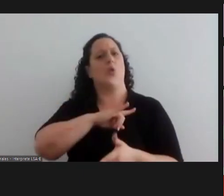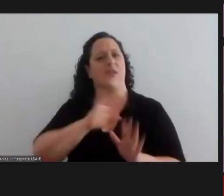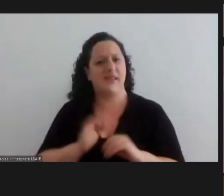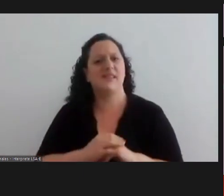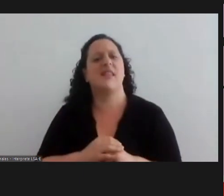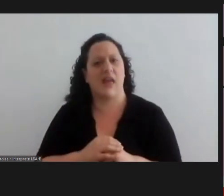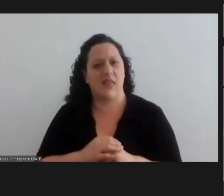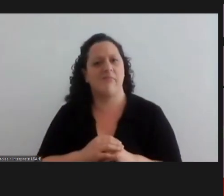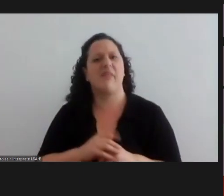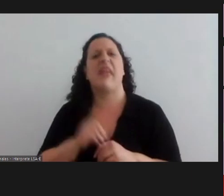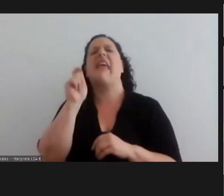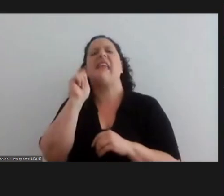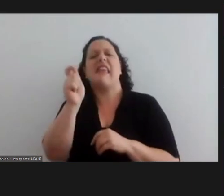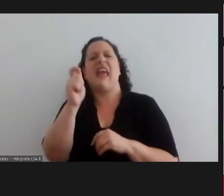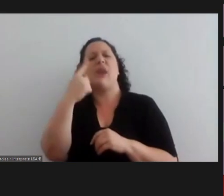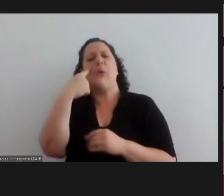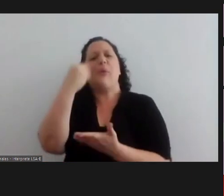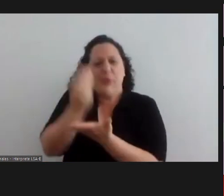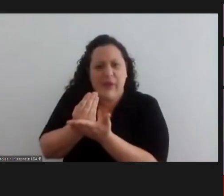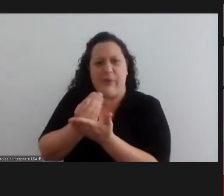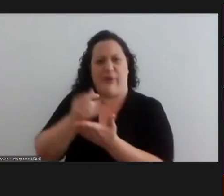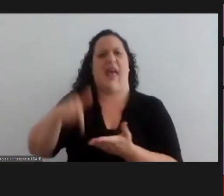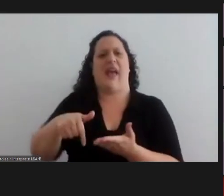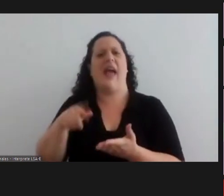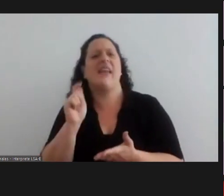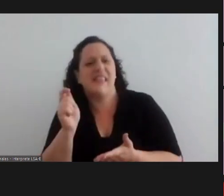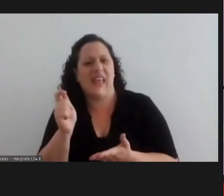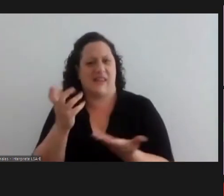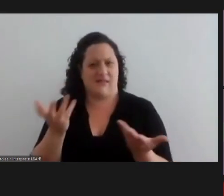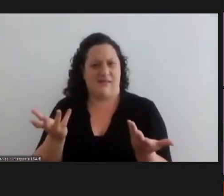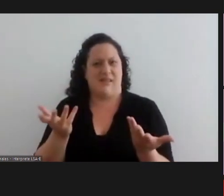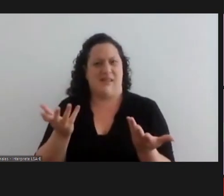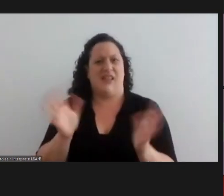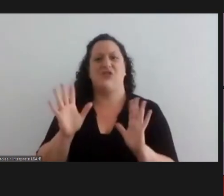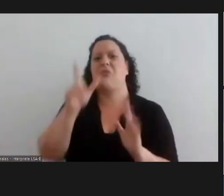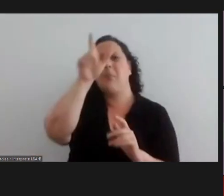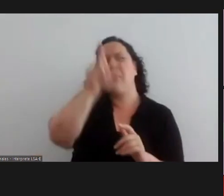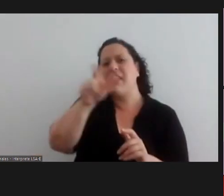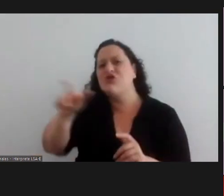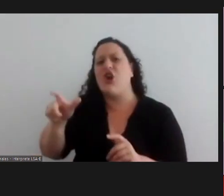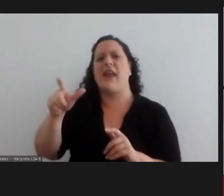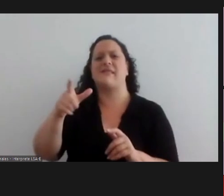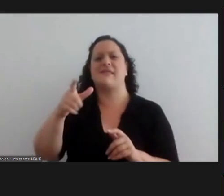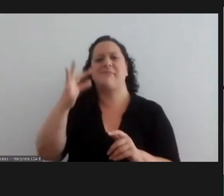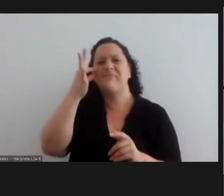of who were the inhabitants here and to stop talking about us as strangers